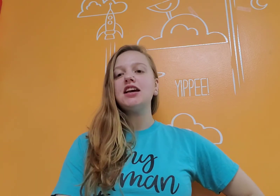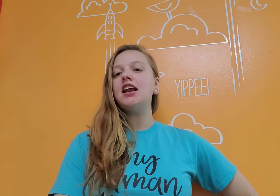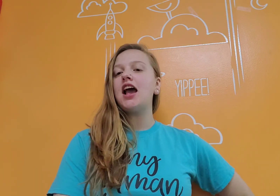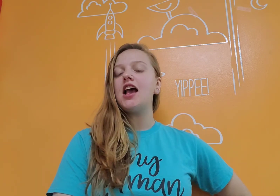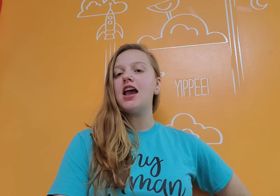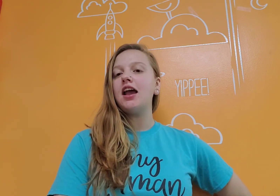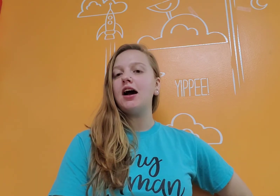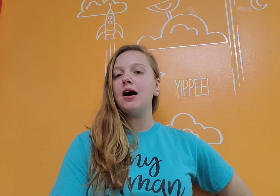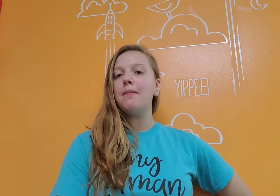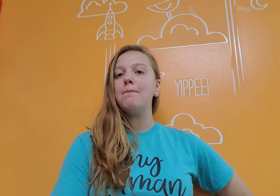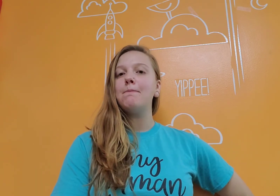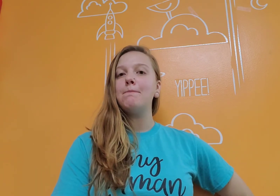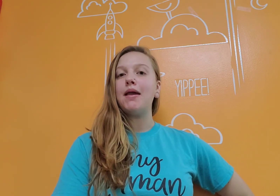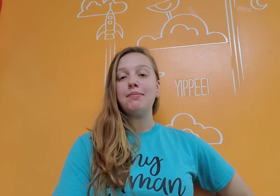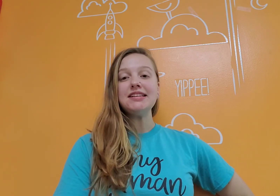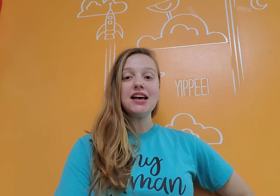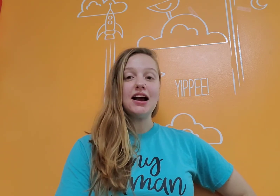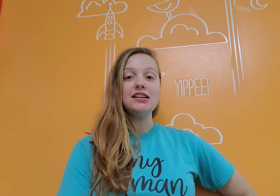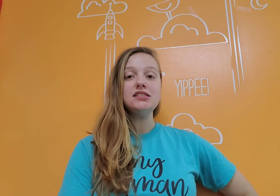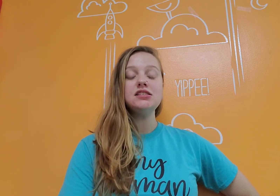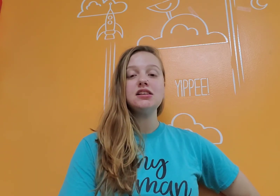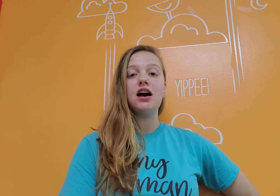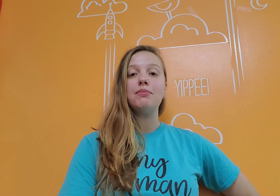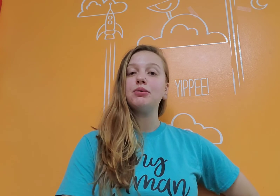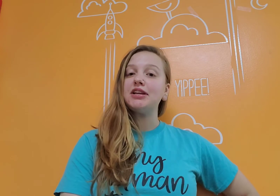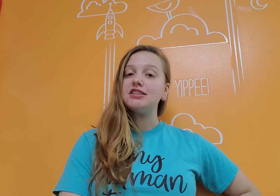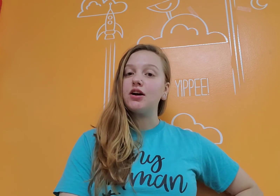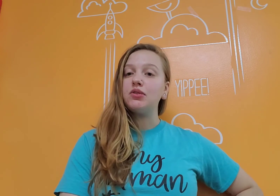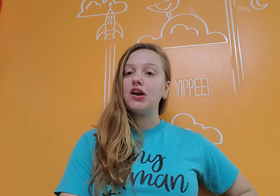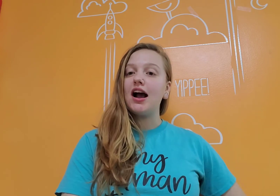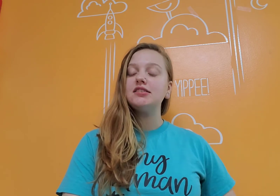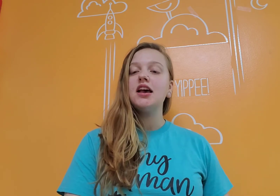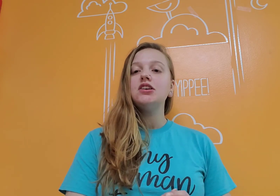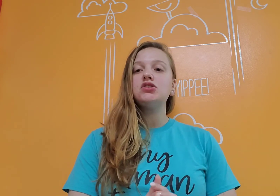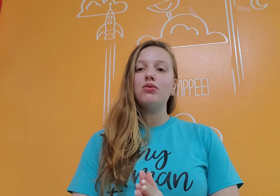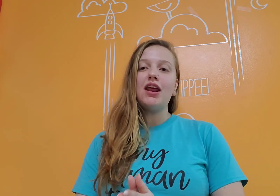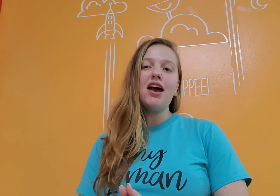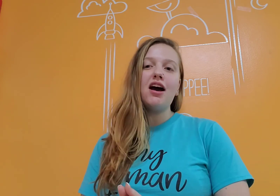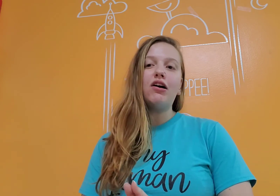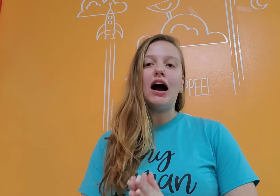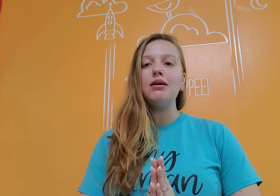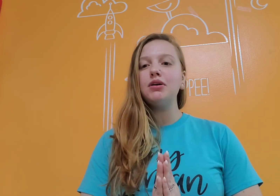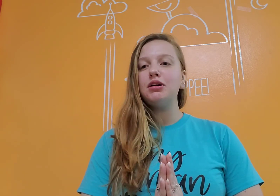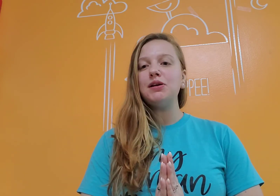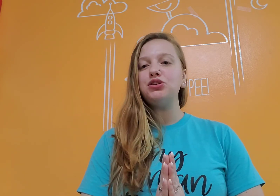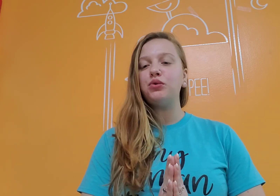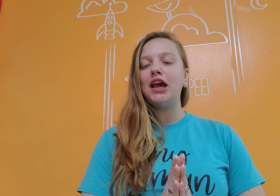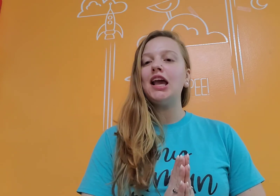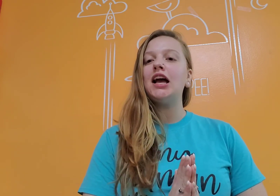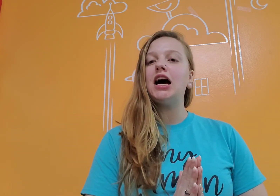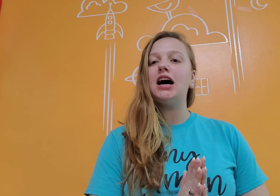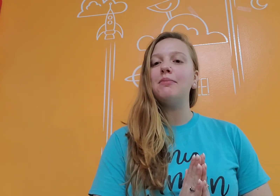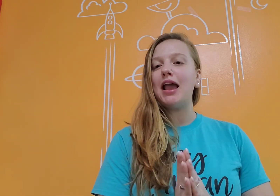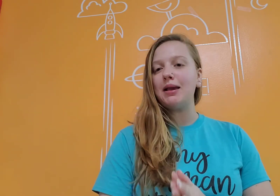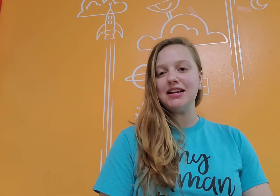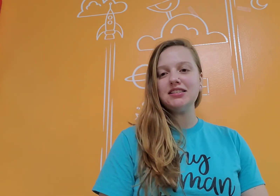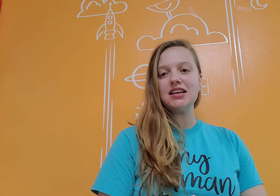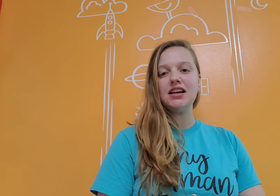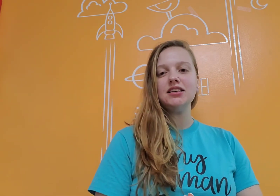a baby signs a couple days ago with you guys. So now, I'm going to be doing ABCs